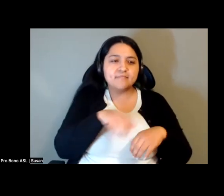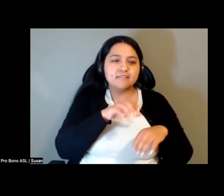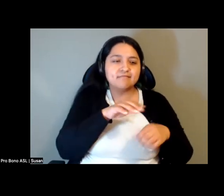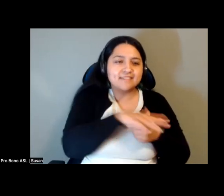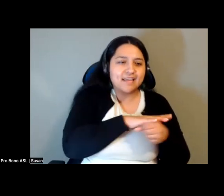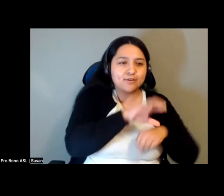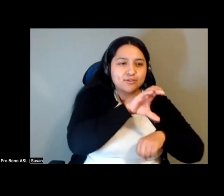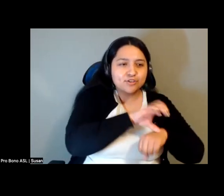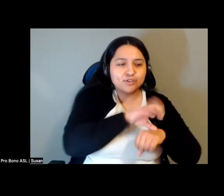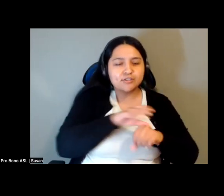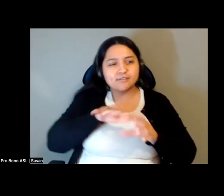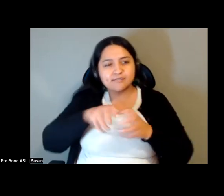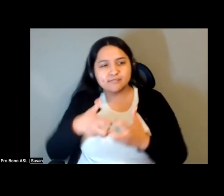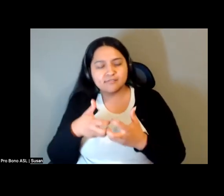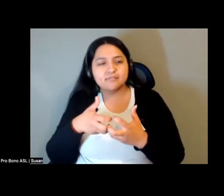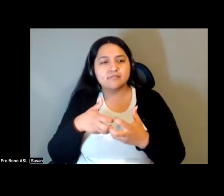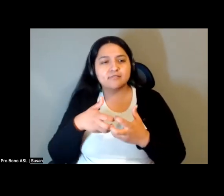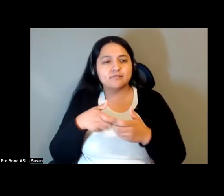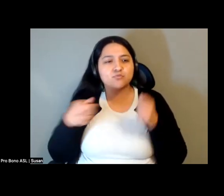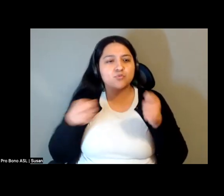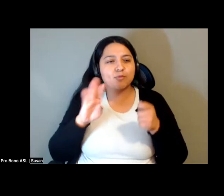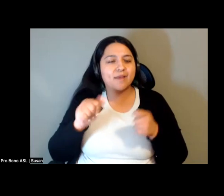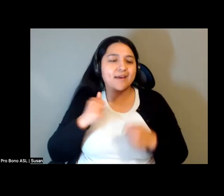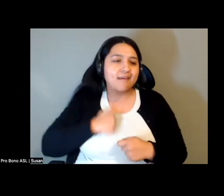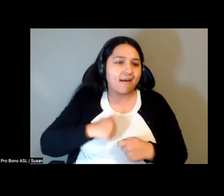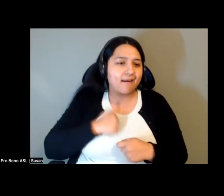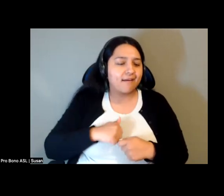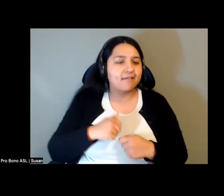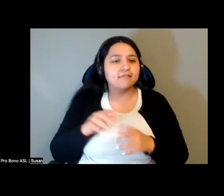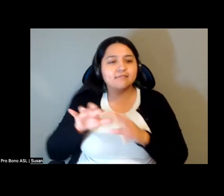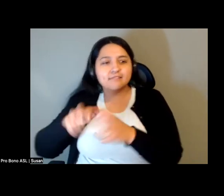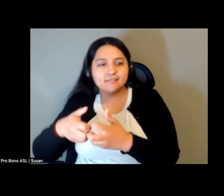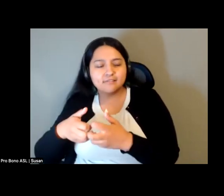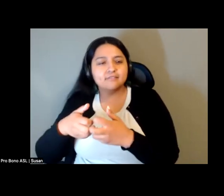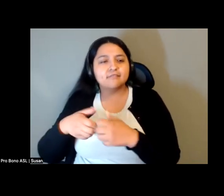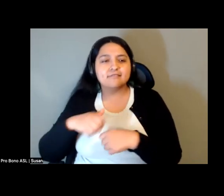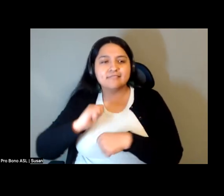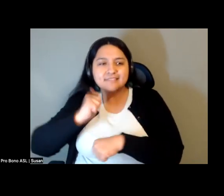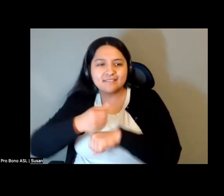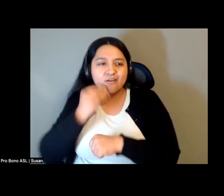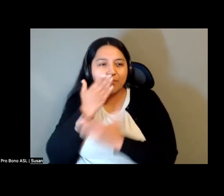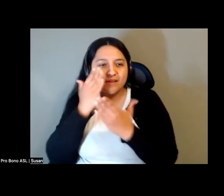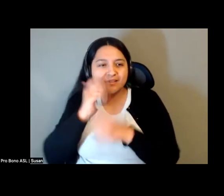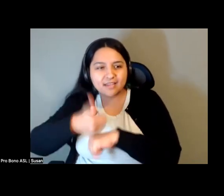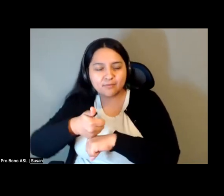paramilitaries or gangs, squatter settlements, gated communities, which pursue their own forms of